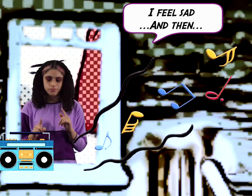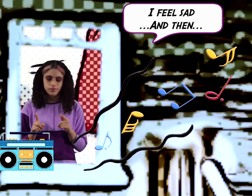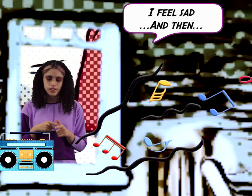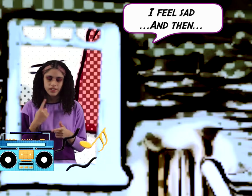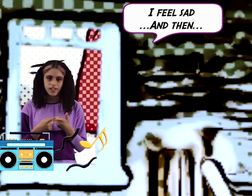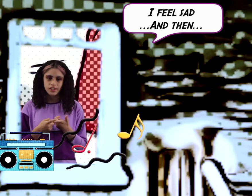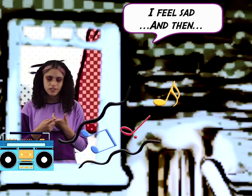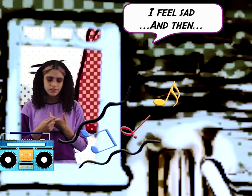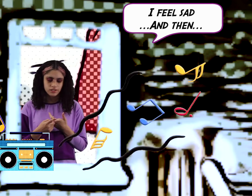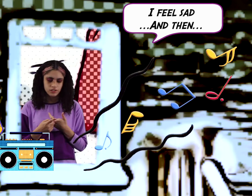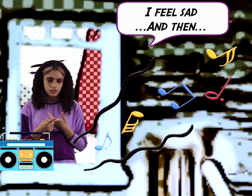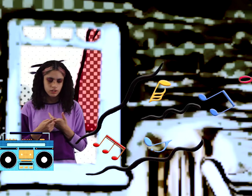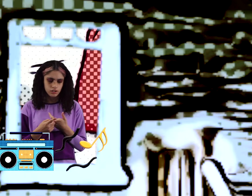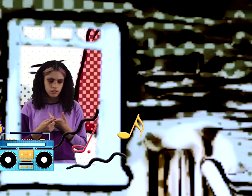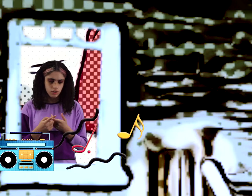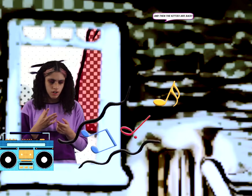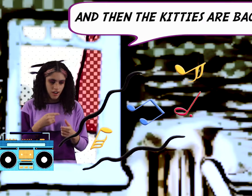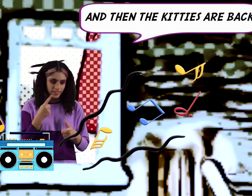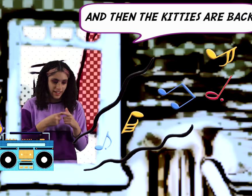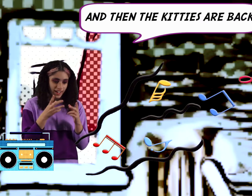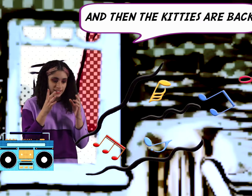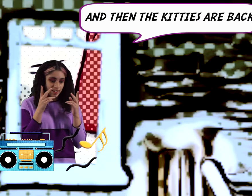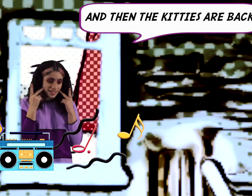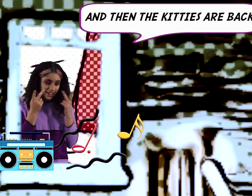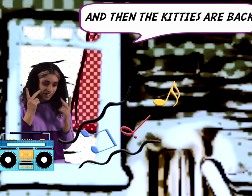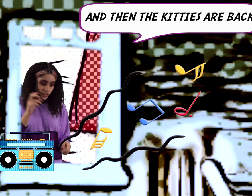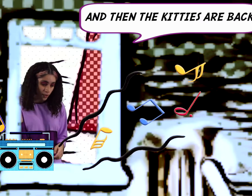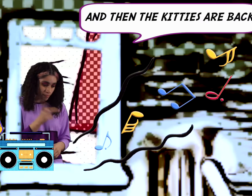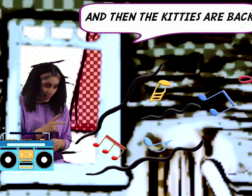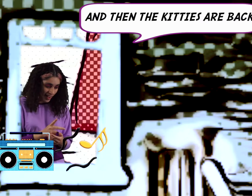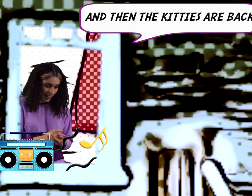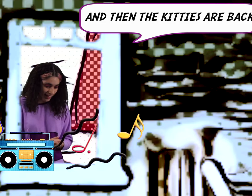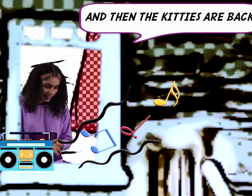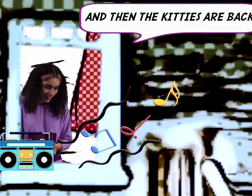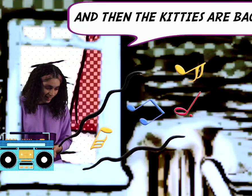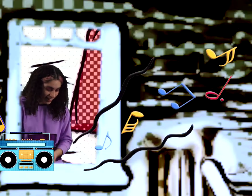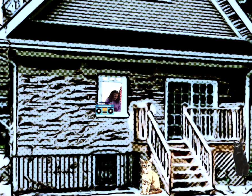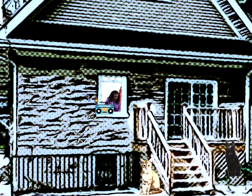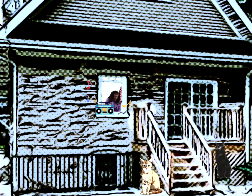I'm sad. And and then the cat is all back. First invited me and her